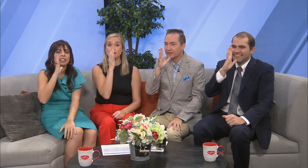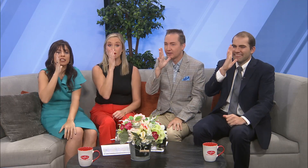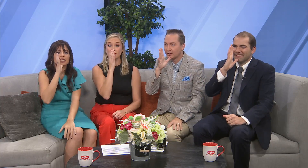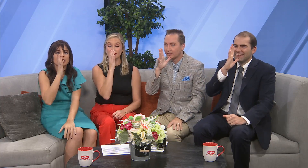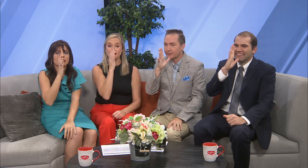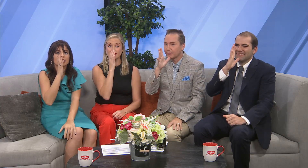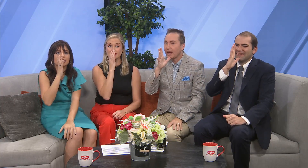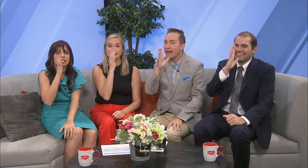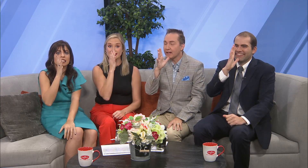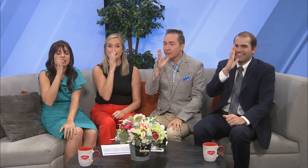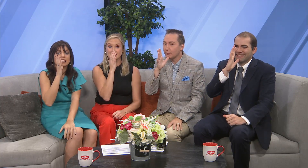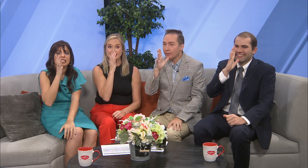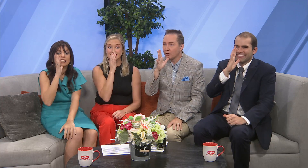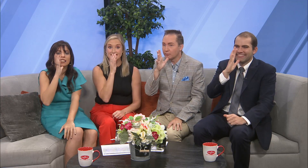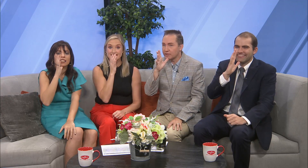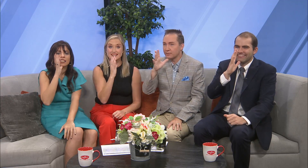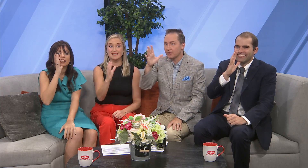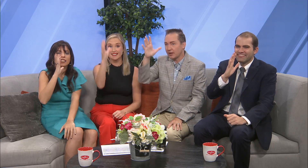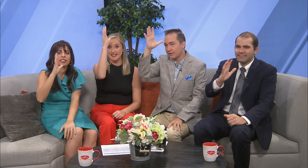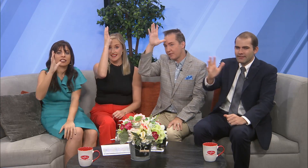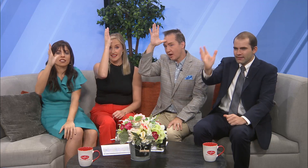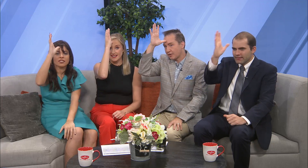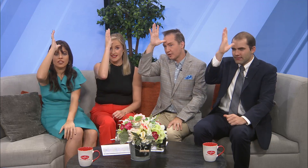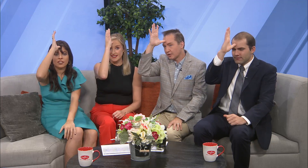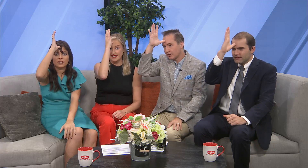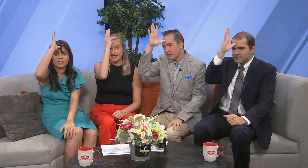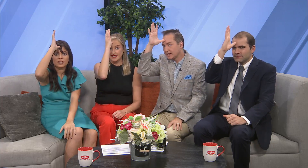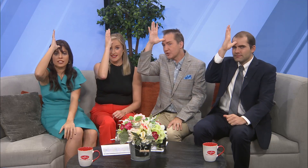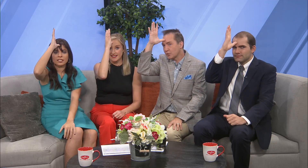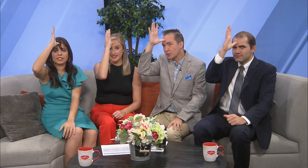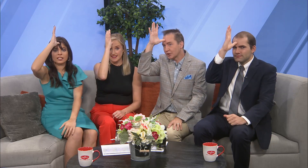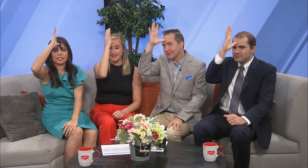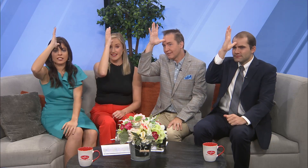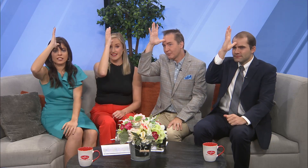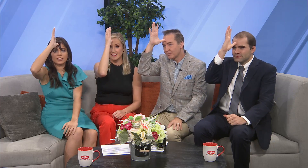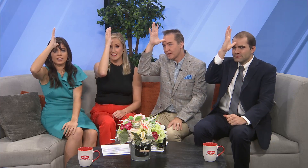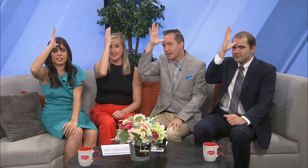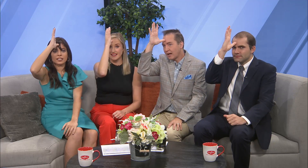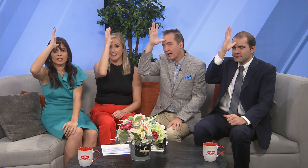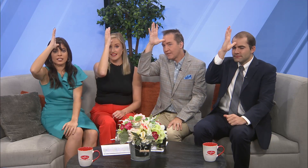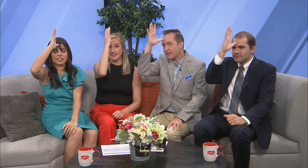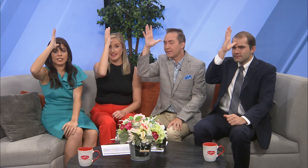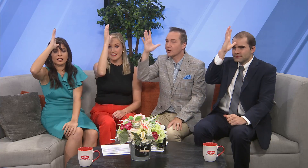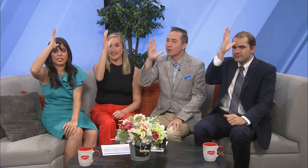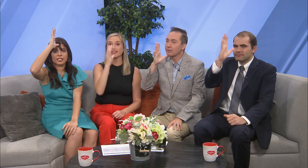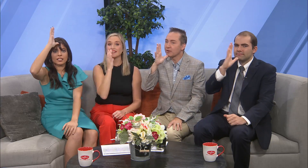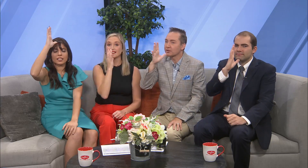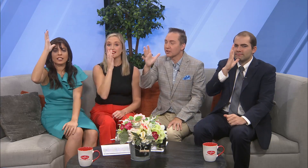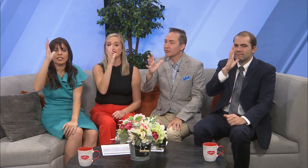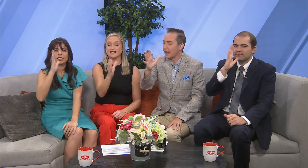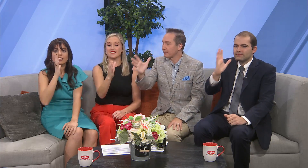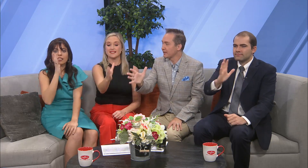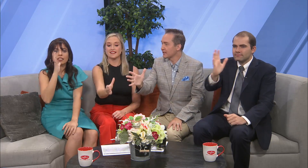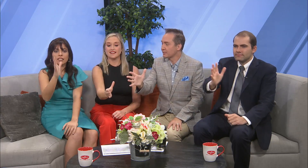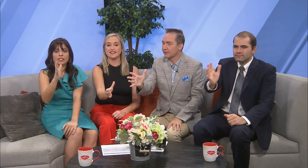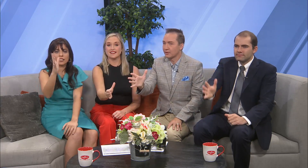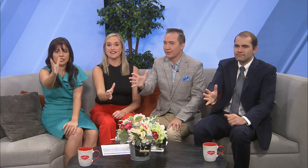supportive. And Mahomes' mother and father. He's a junior. Then their grandmothers are also happy that he's playing football.